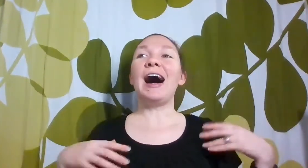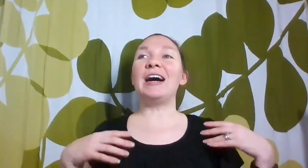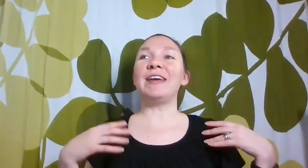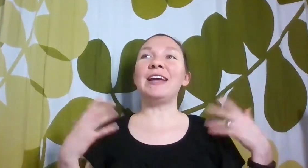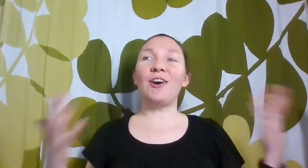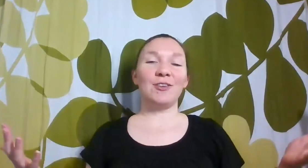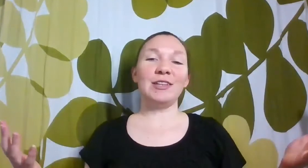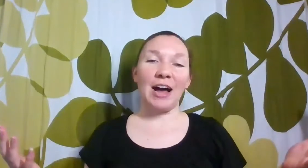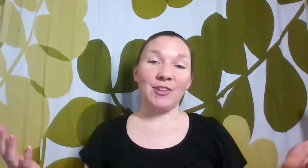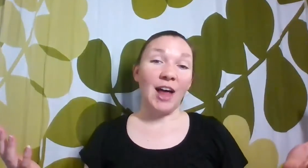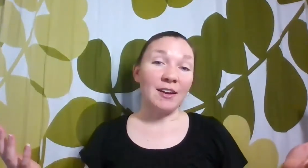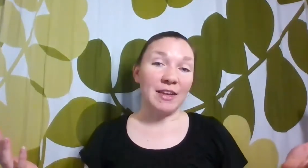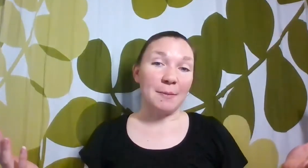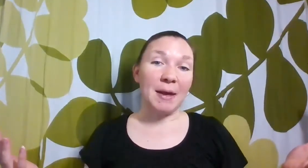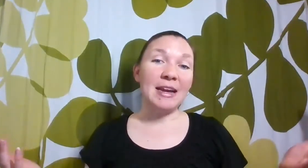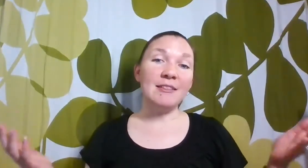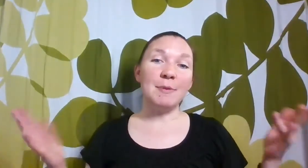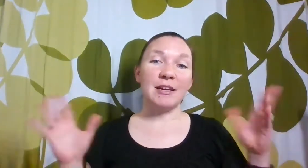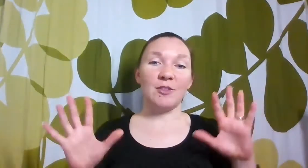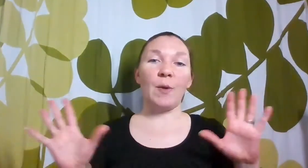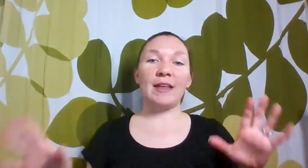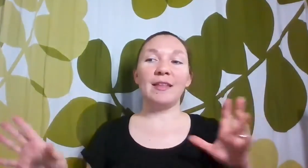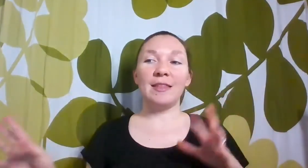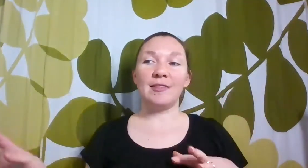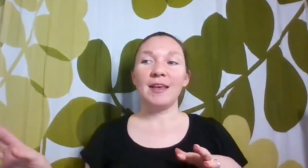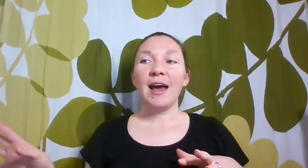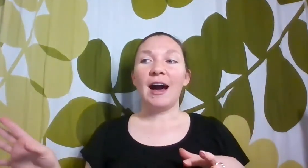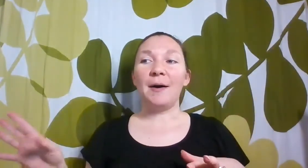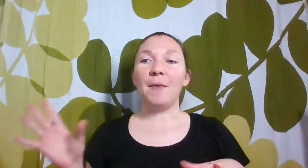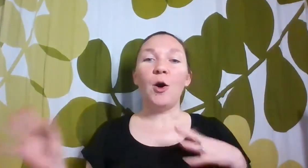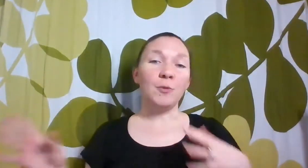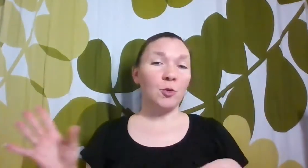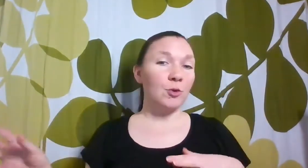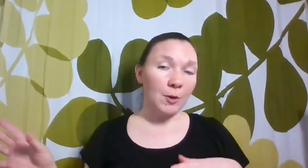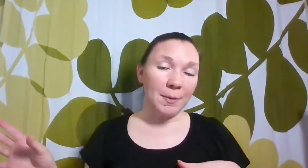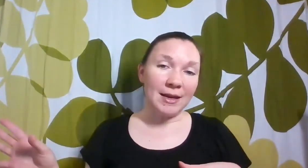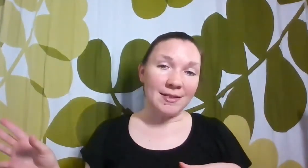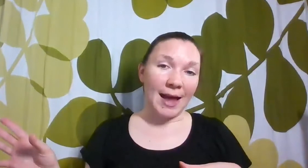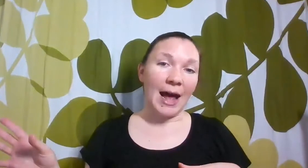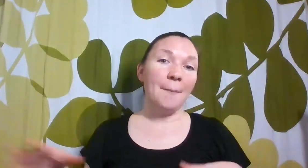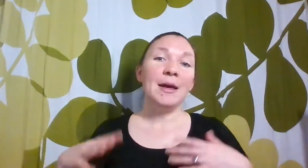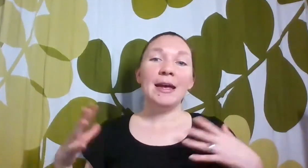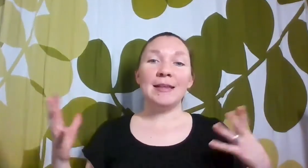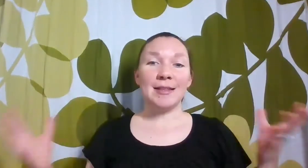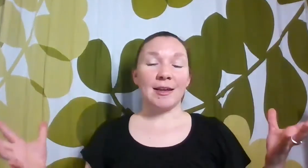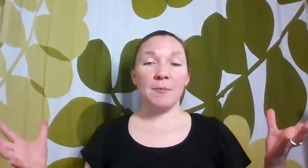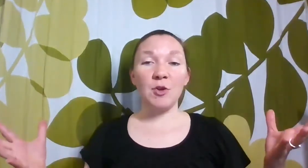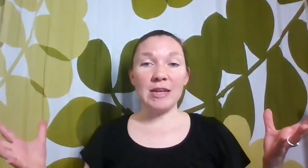It also allows a lot of independence because the way that this homeschool group is set up is it's a community